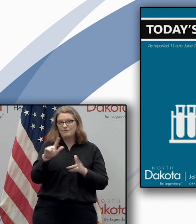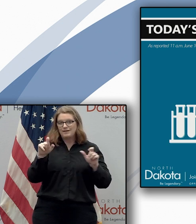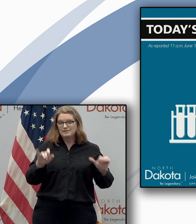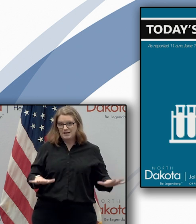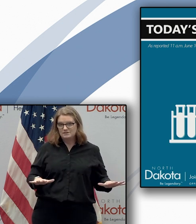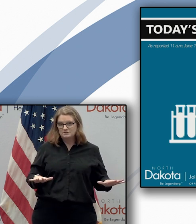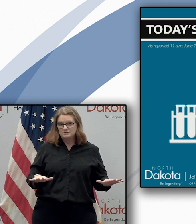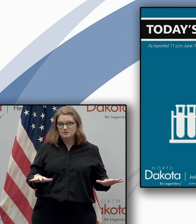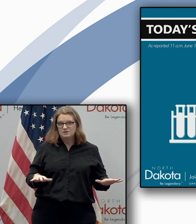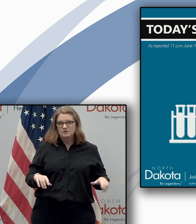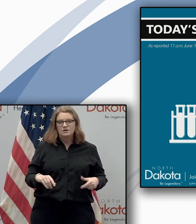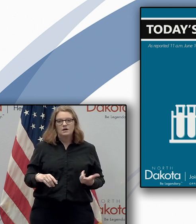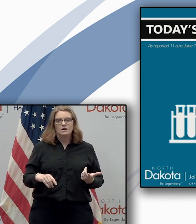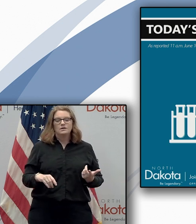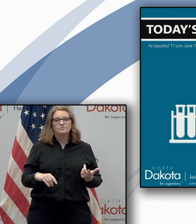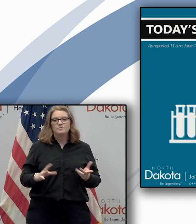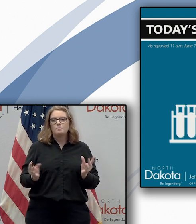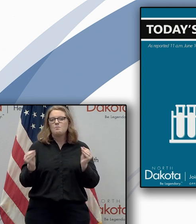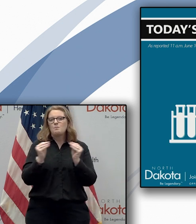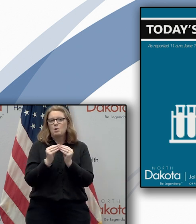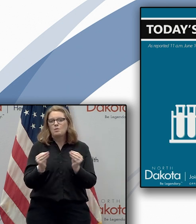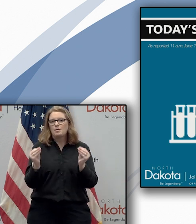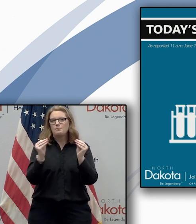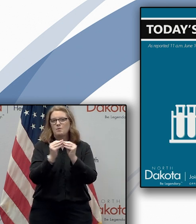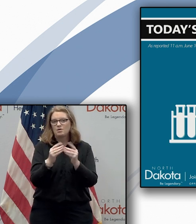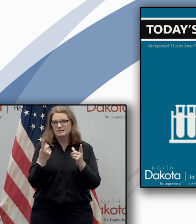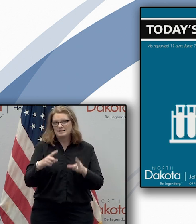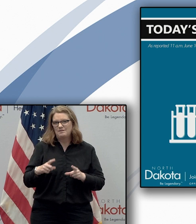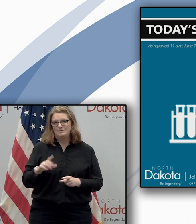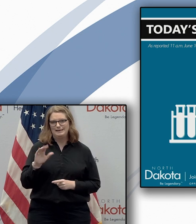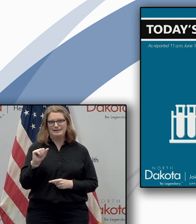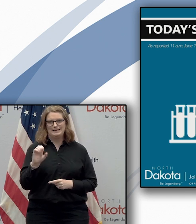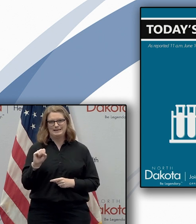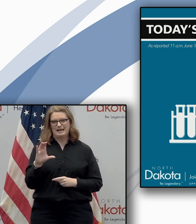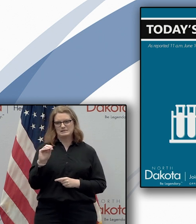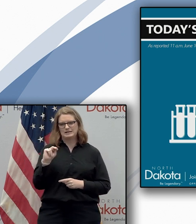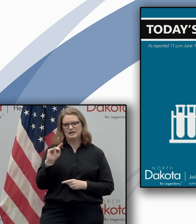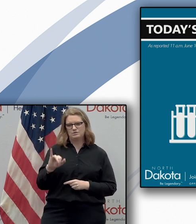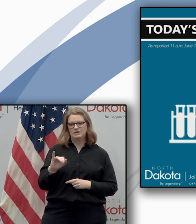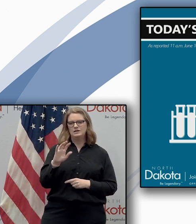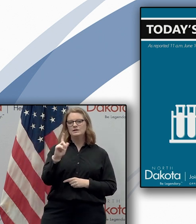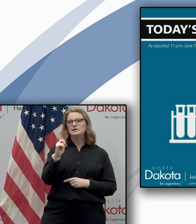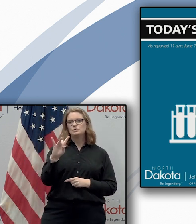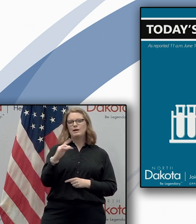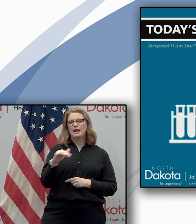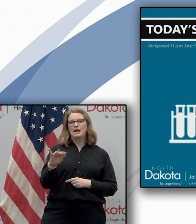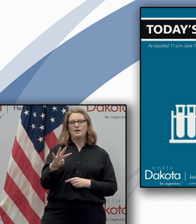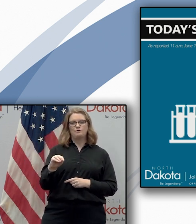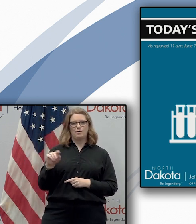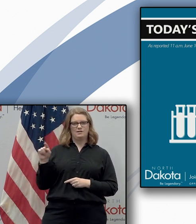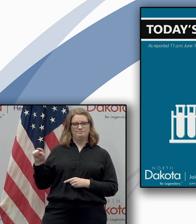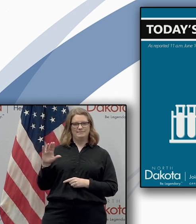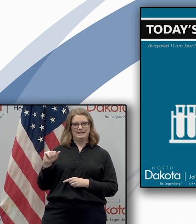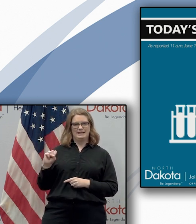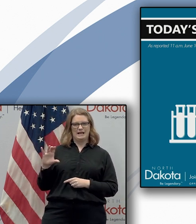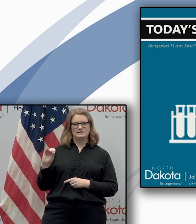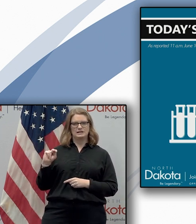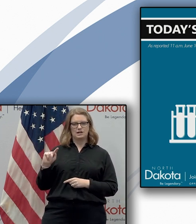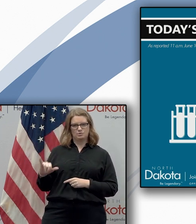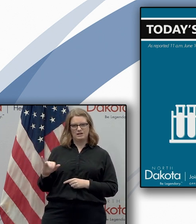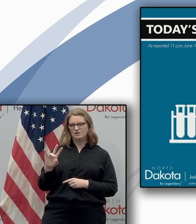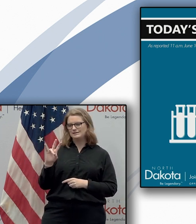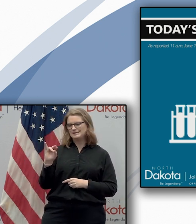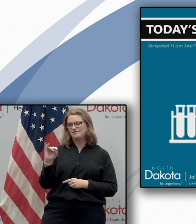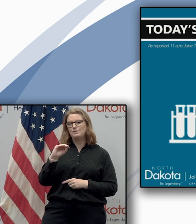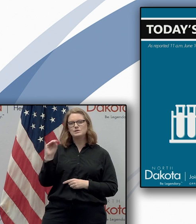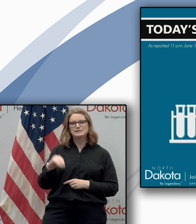have more of those occurring uh in cass county i believe today 28 of the 40 were in cass county or 70 percent of the positives